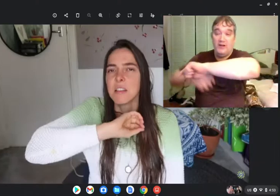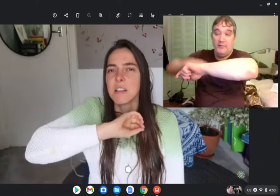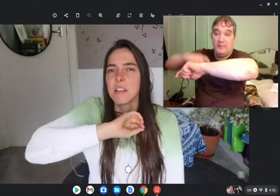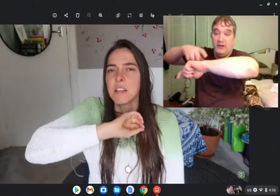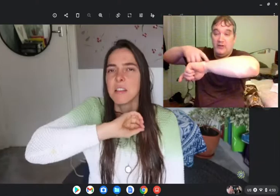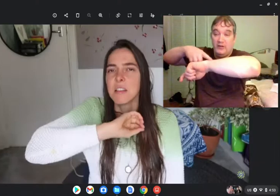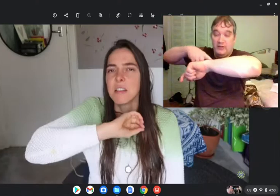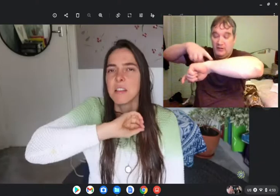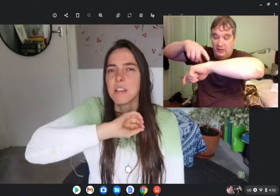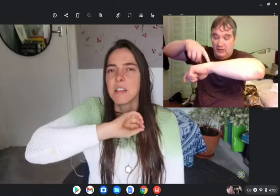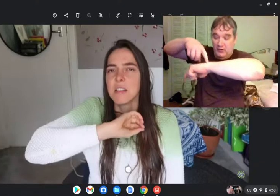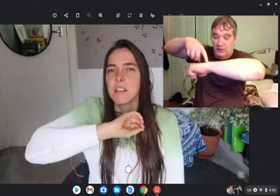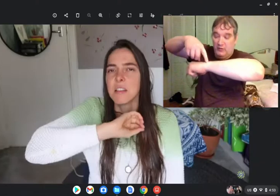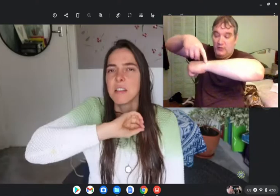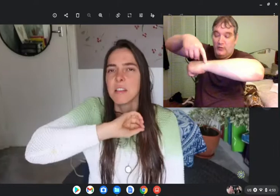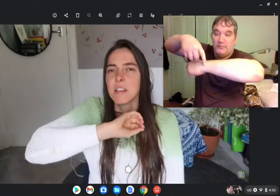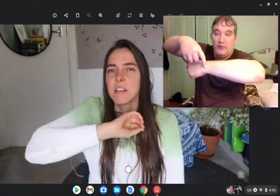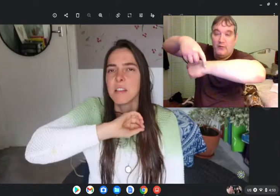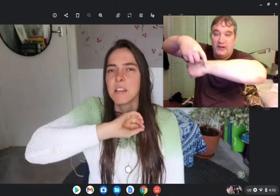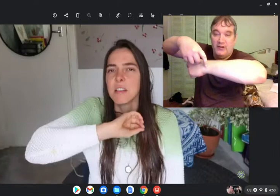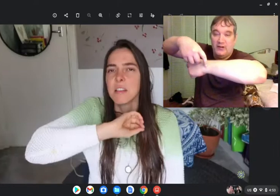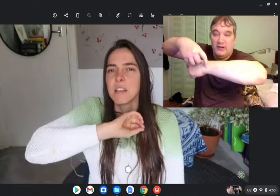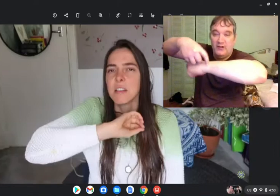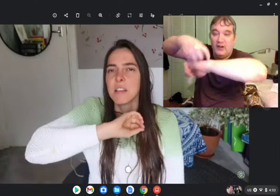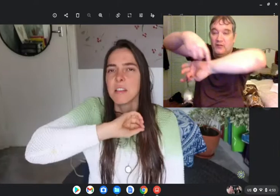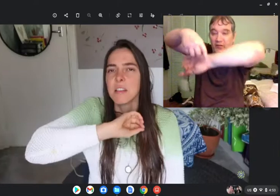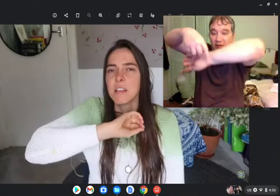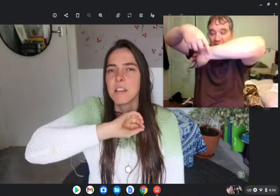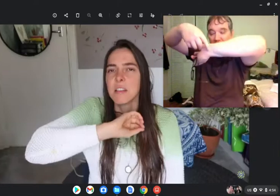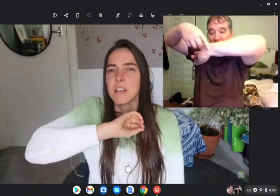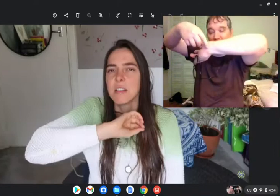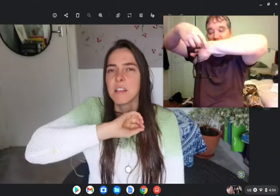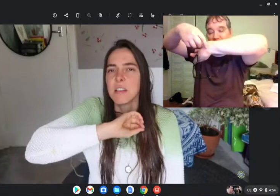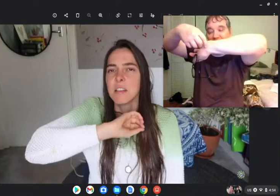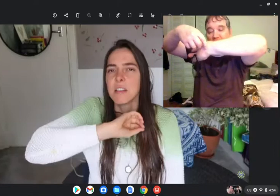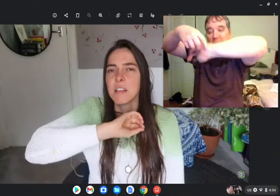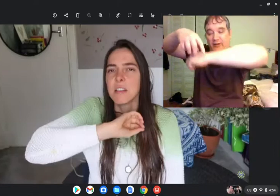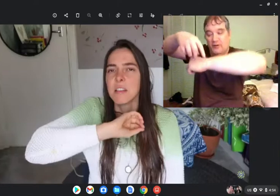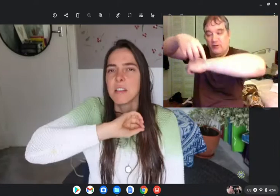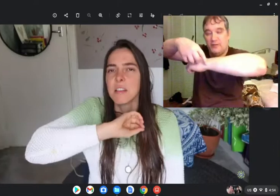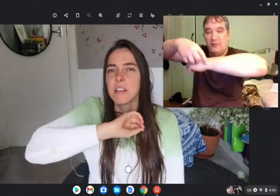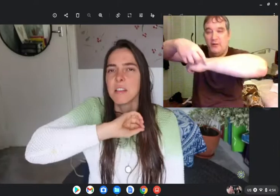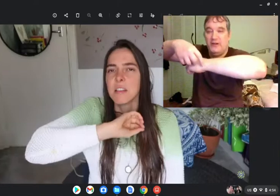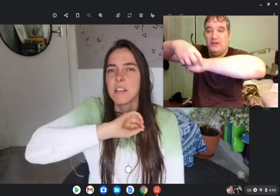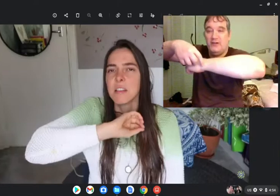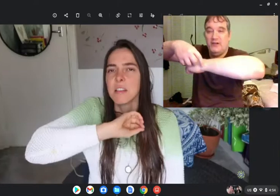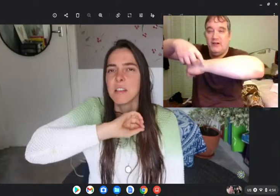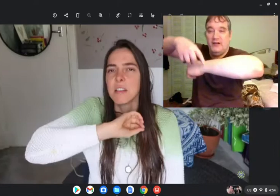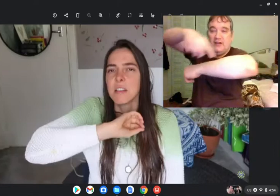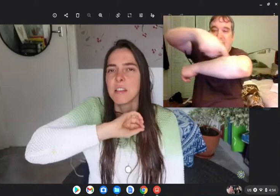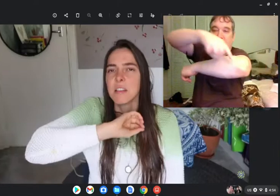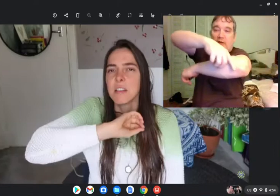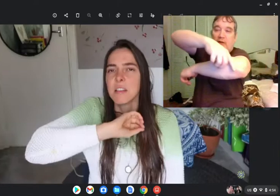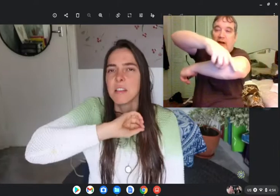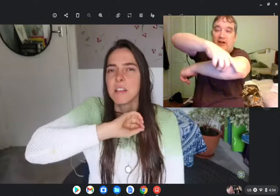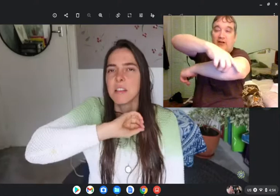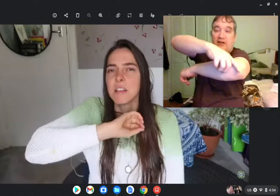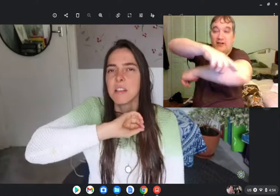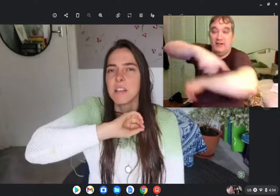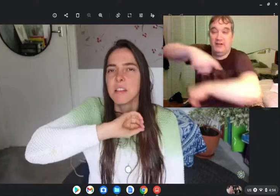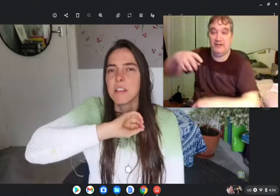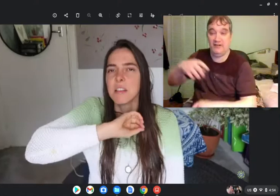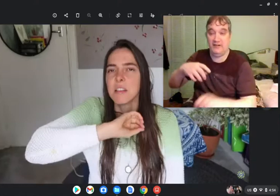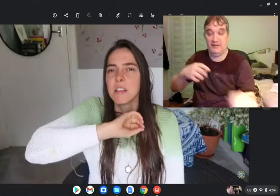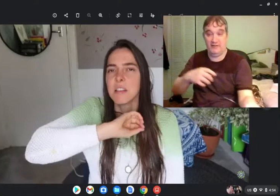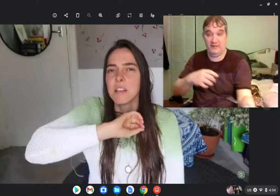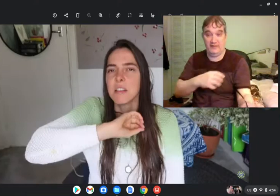from here your wrist bone right here not the wrist here but wrist bone here the elbow right here